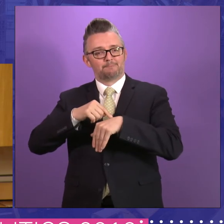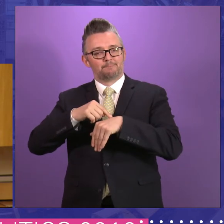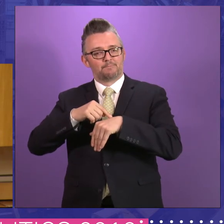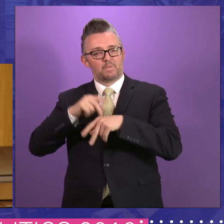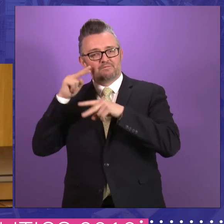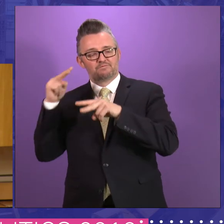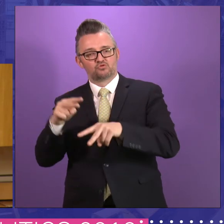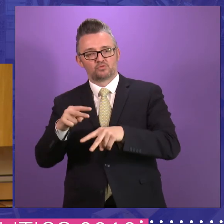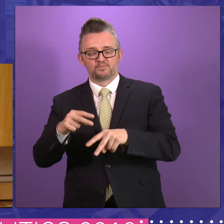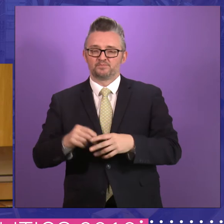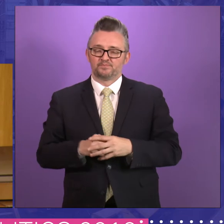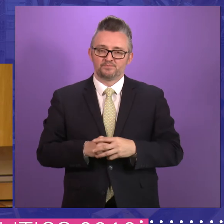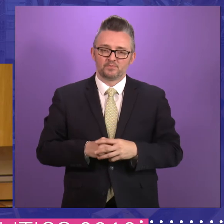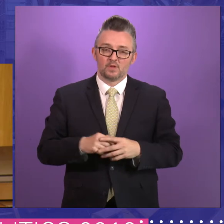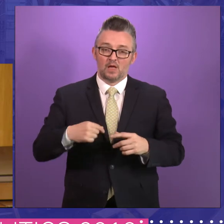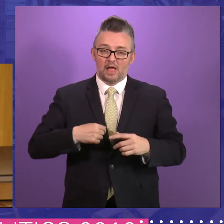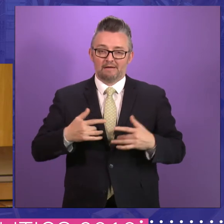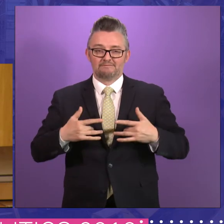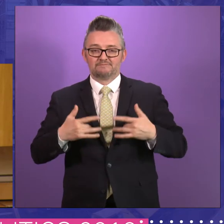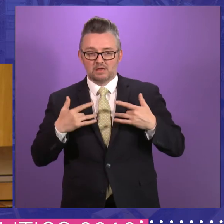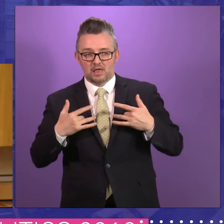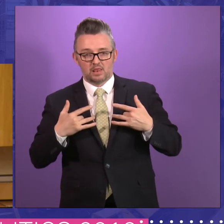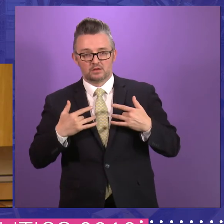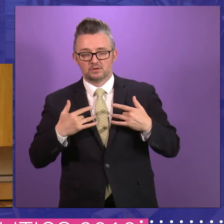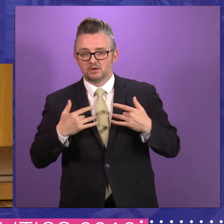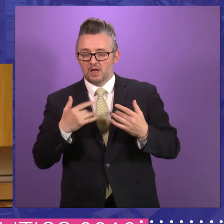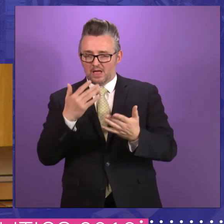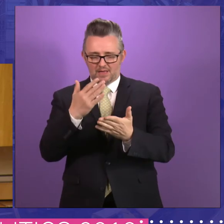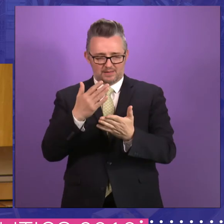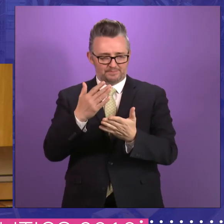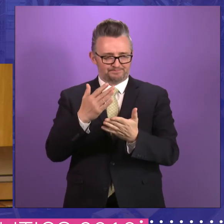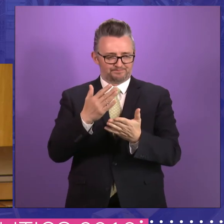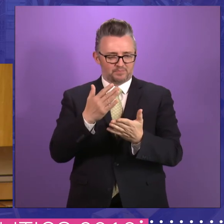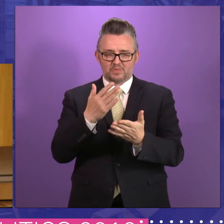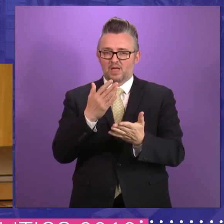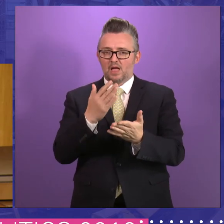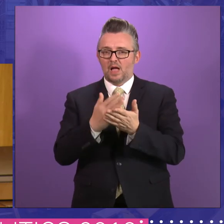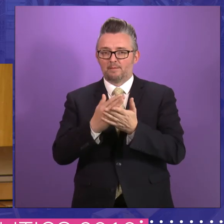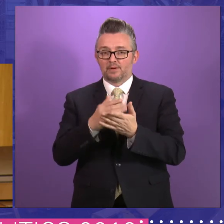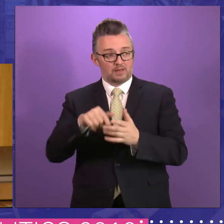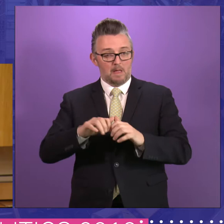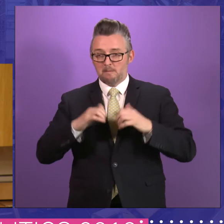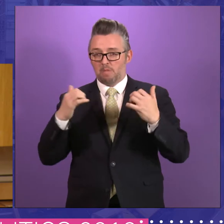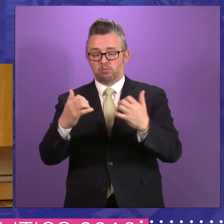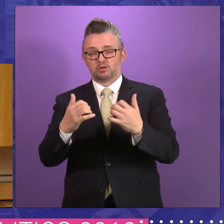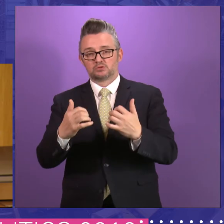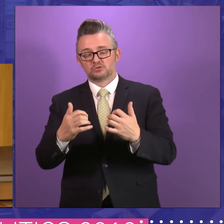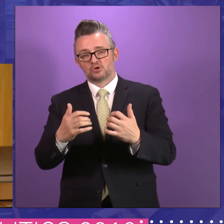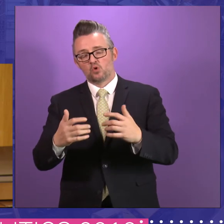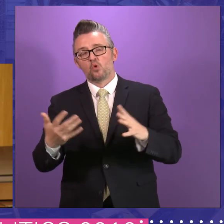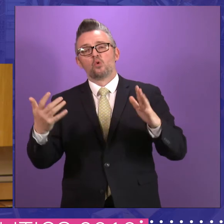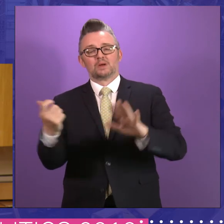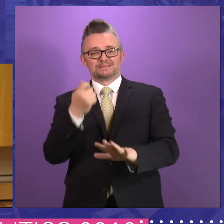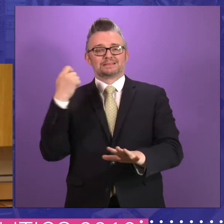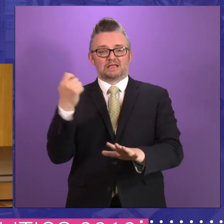infancy, in a way. I think that it's absolutely right to say that the Parliament has been a huge success in terms of its committee work.